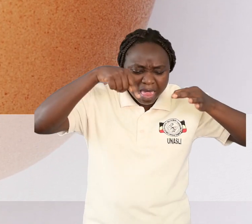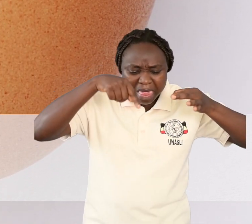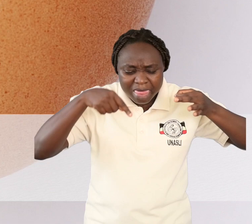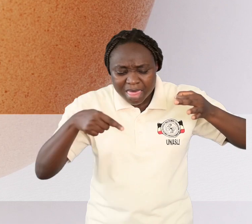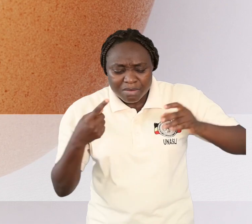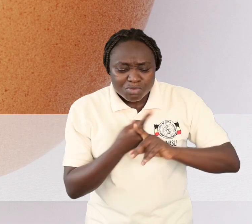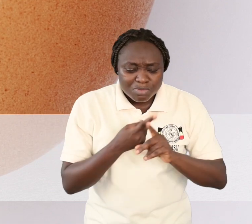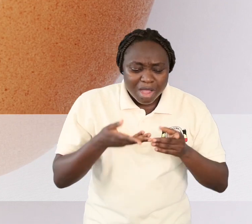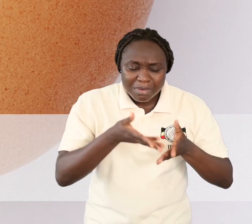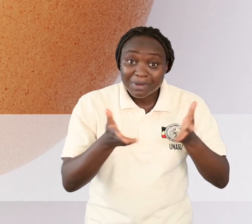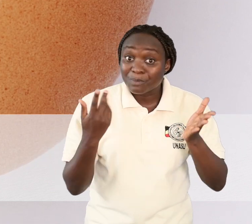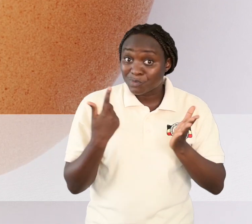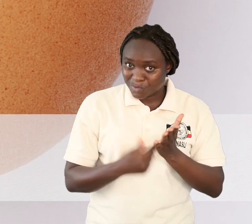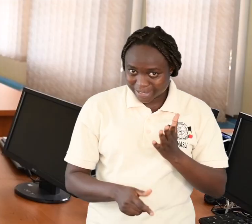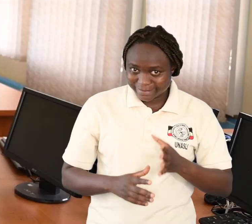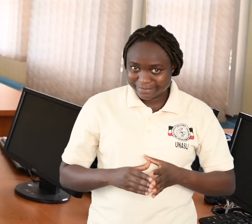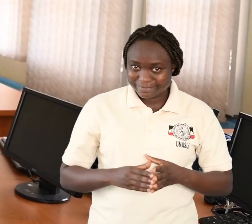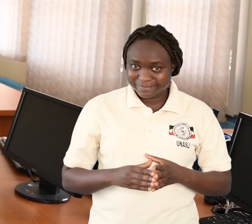animal cell.